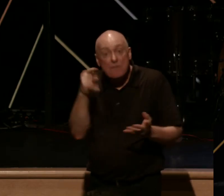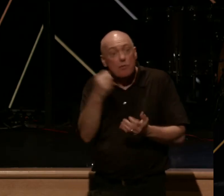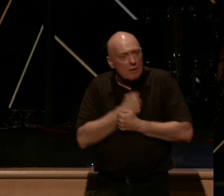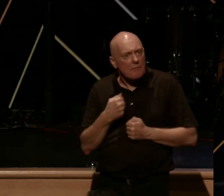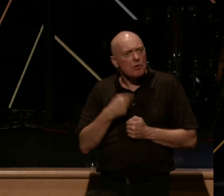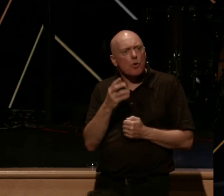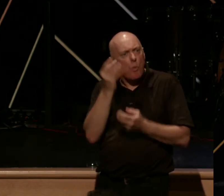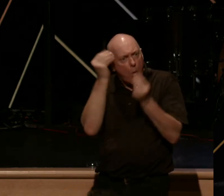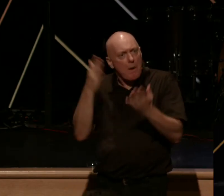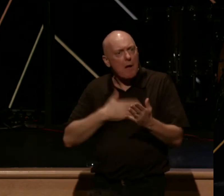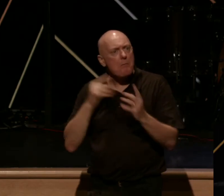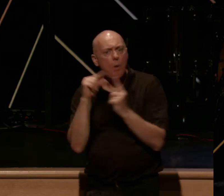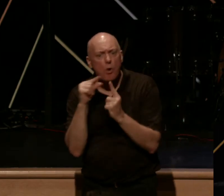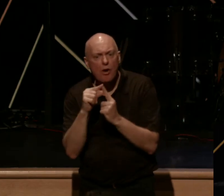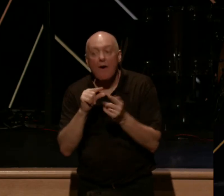keep my word. Look at verse 24.